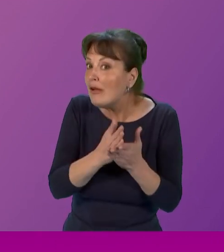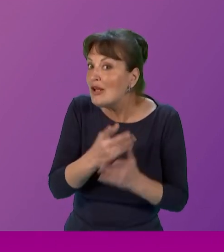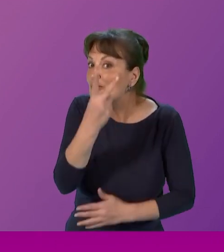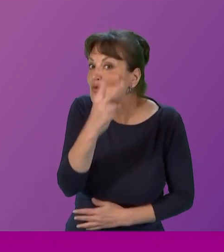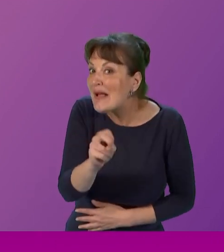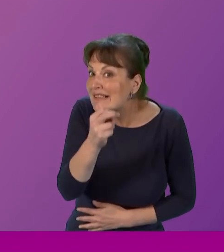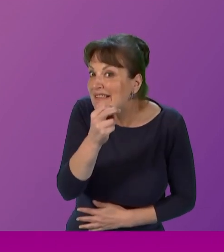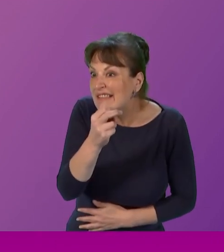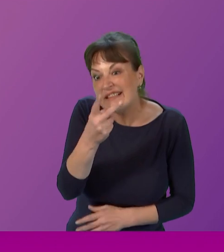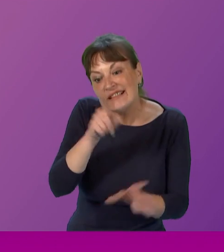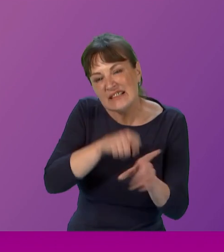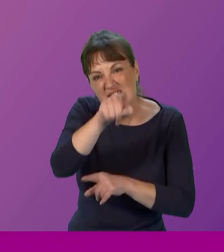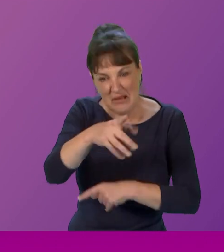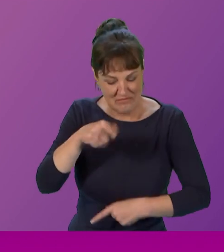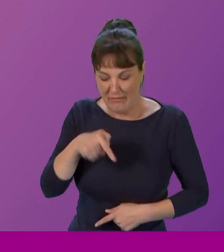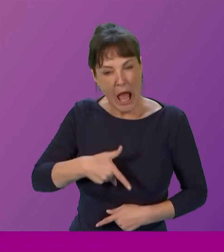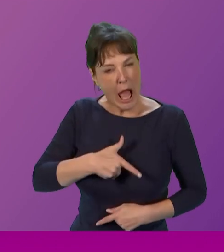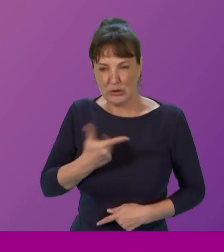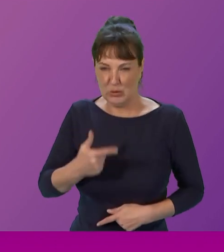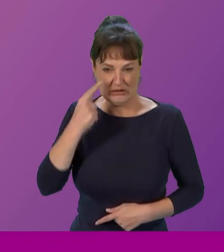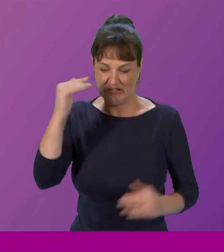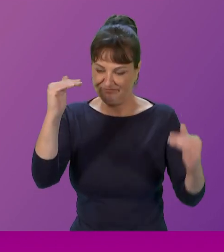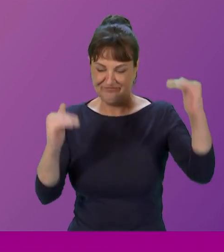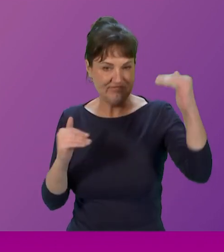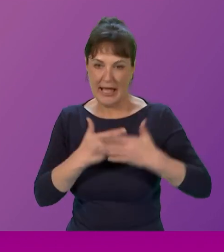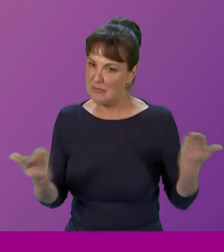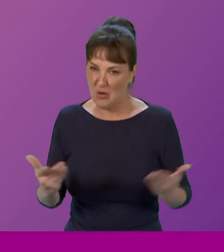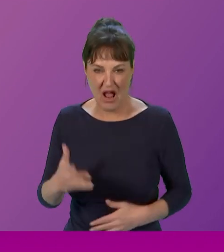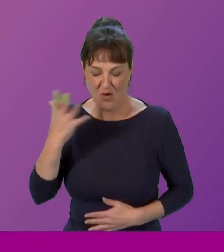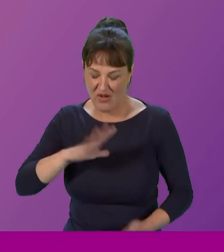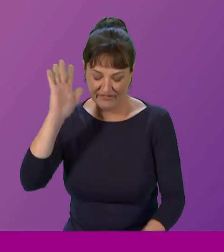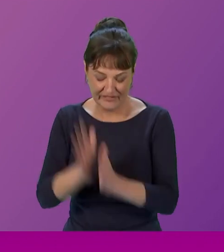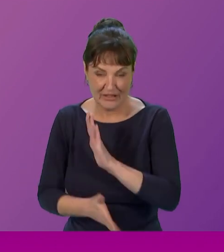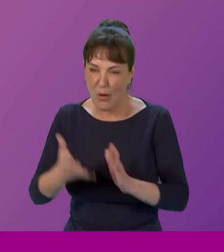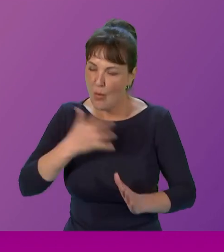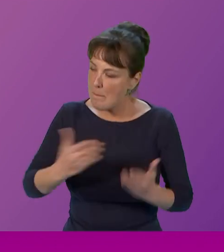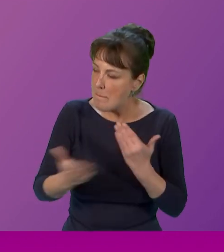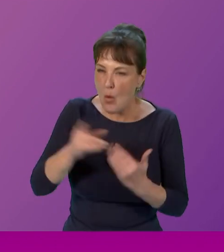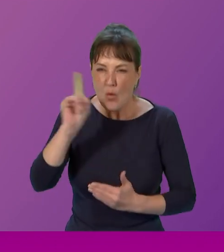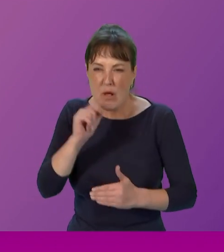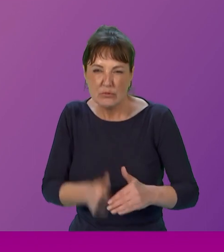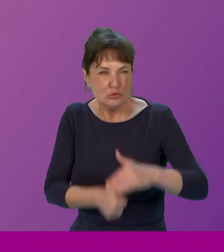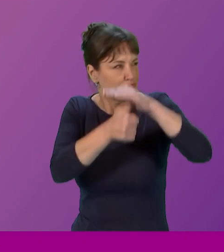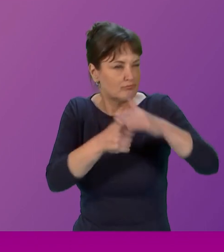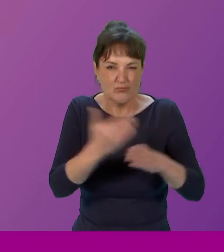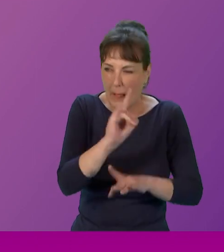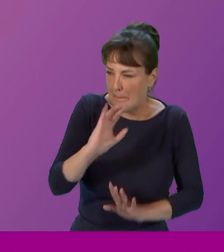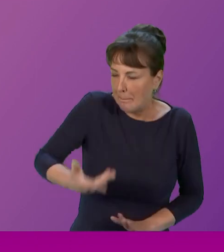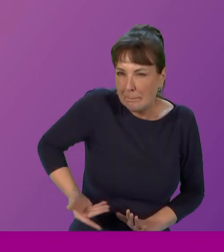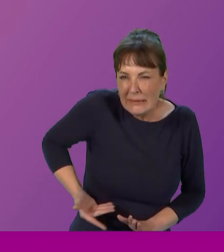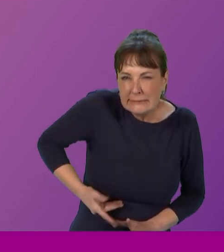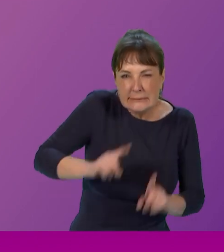and it's got to be smashed because we've got to have more women at the top jobs, whether it's in business. Um, we've been talking about a little bit about,